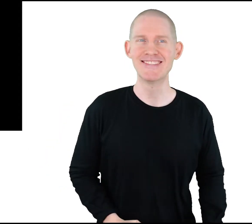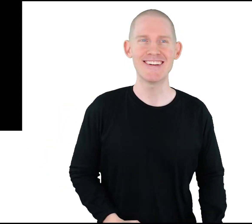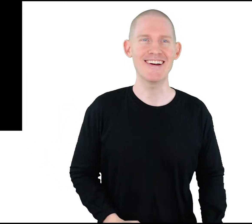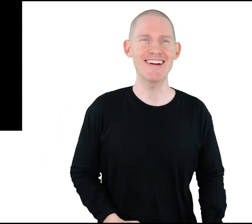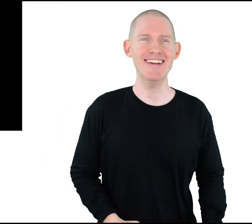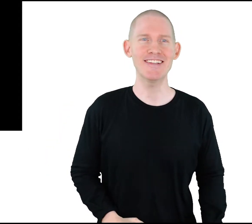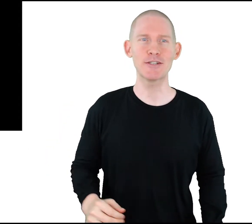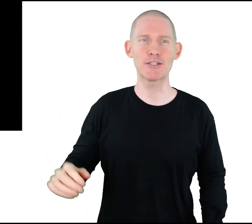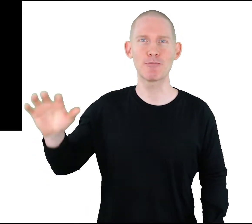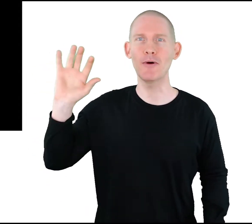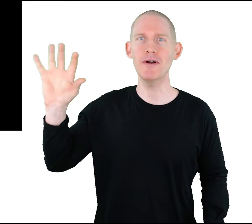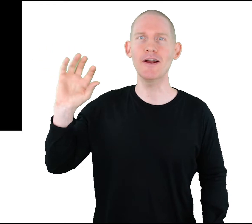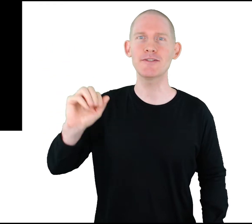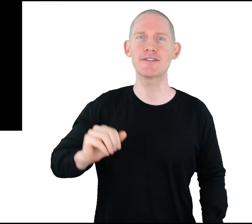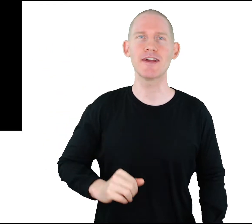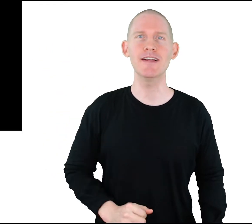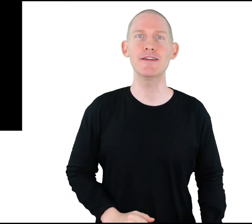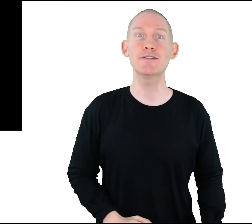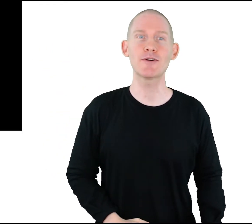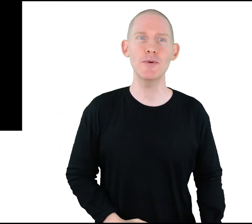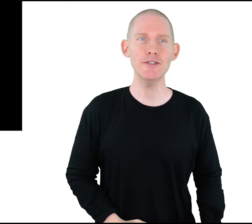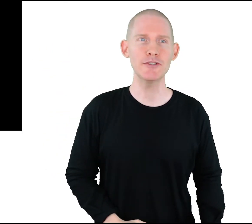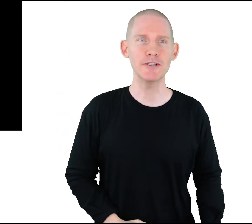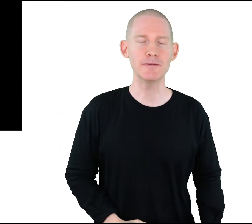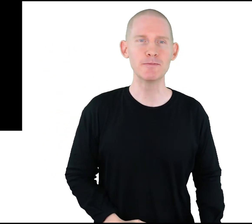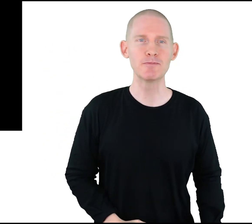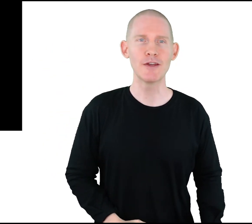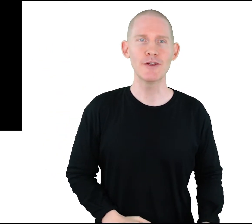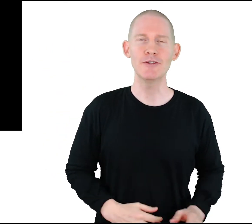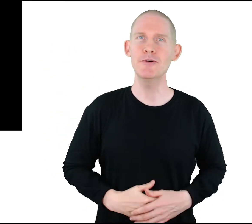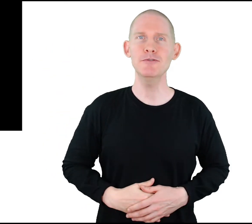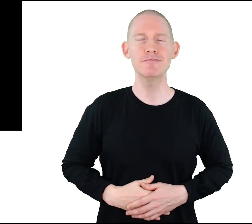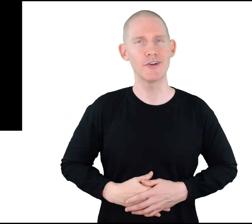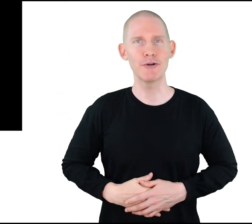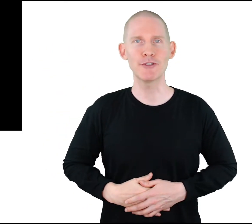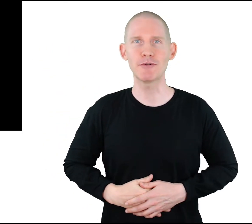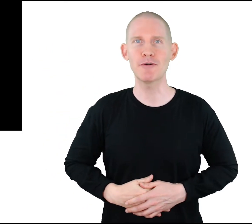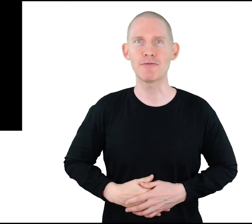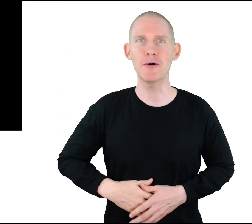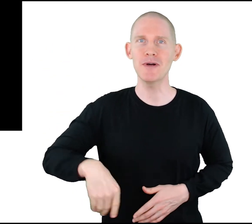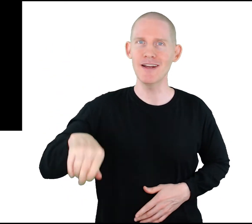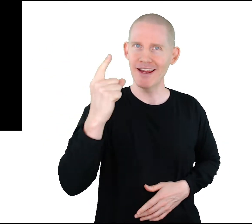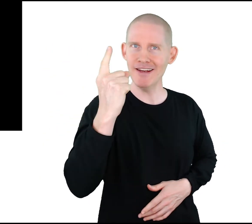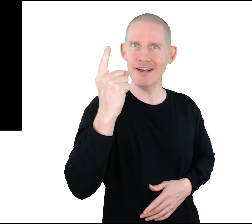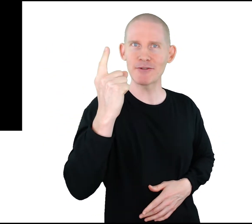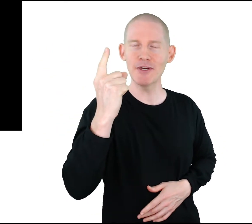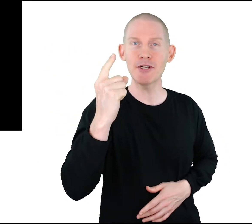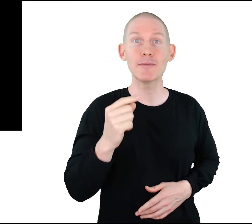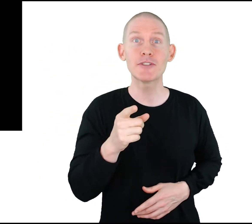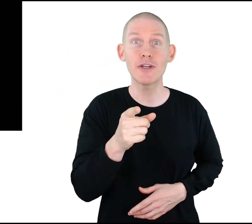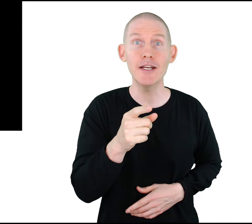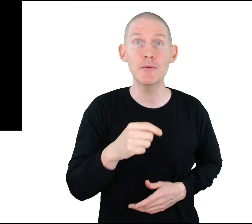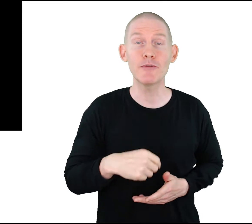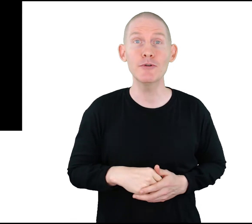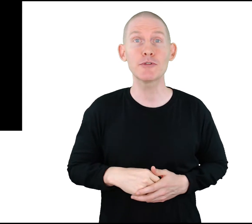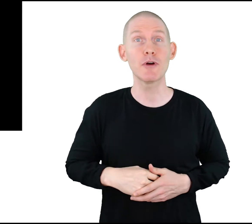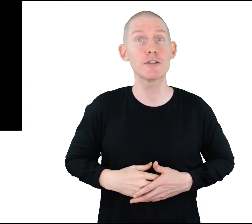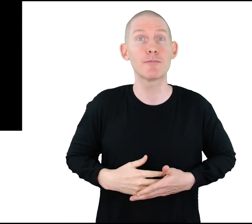All right, let's explore how to sign this question. You, very straightforward. Index finger, I'm signing with you, so I'll just